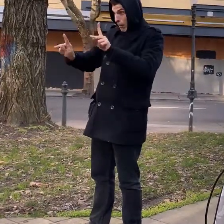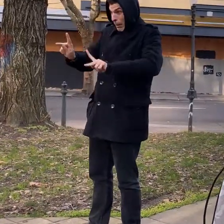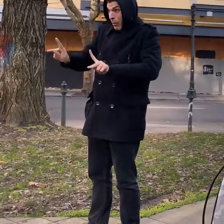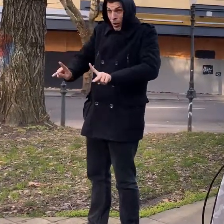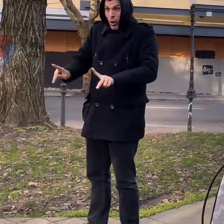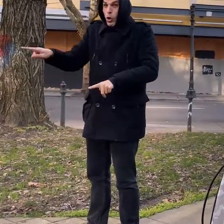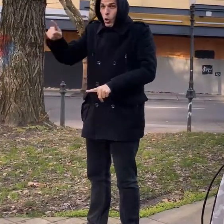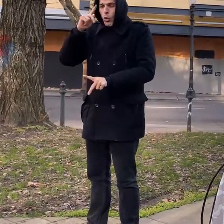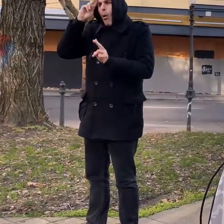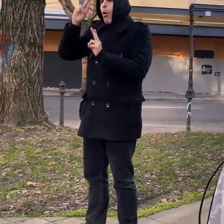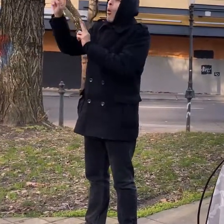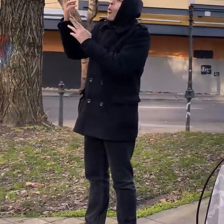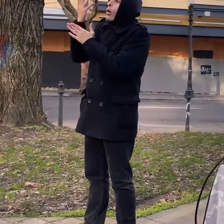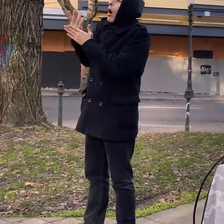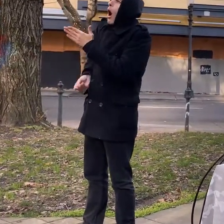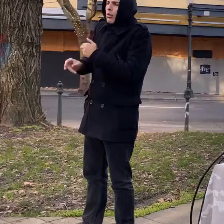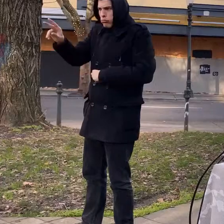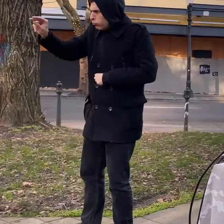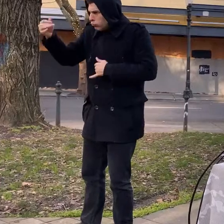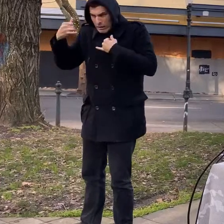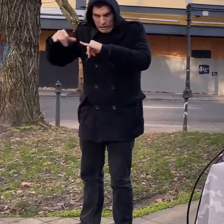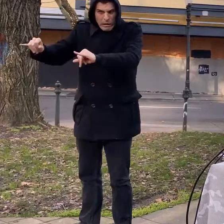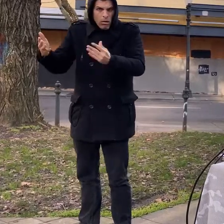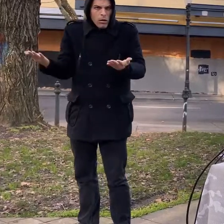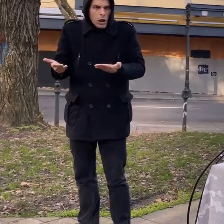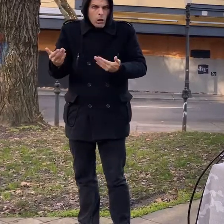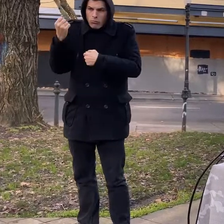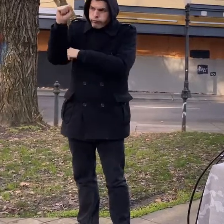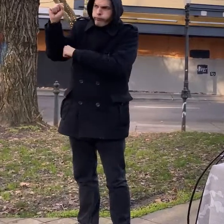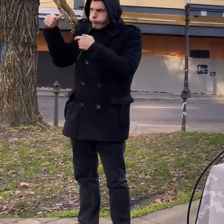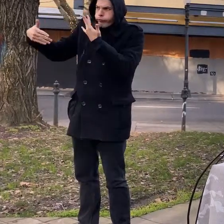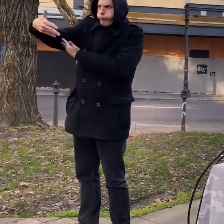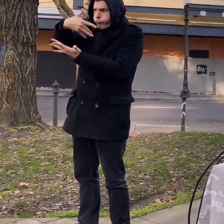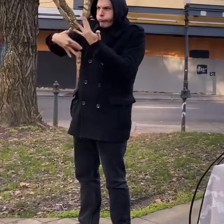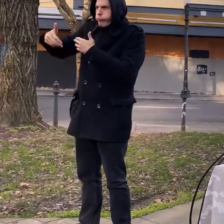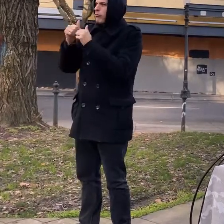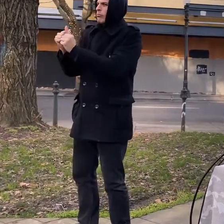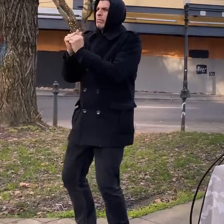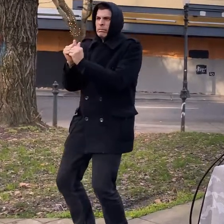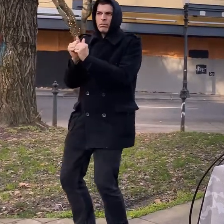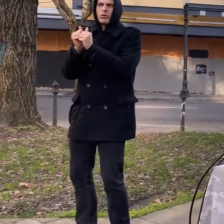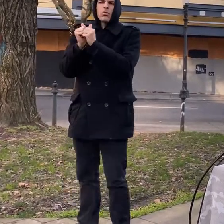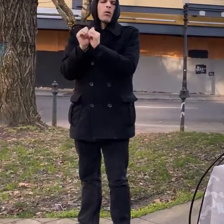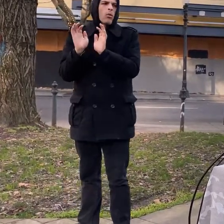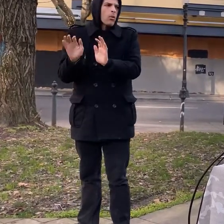you know to remember the salmon and remember that you know people are not gone they're still here with us thank you